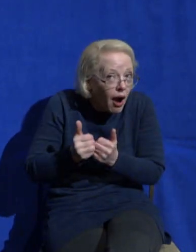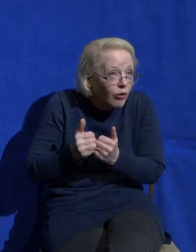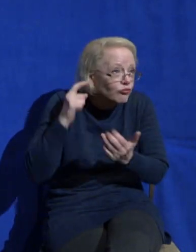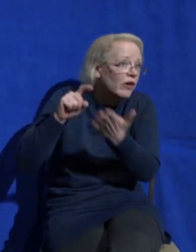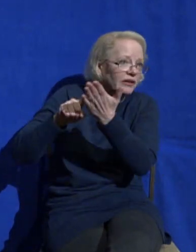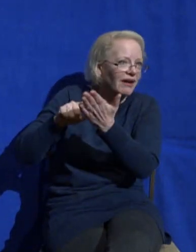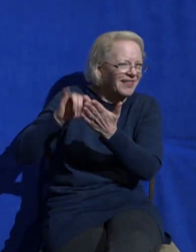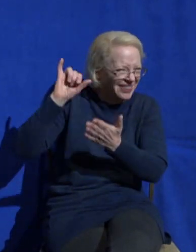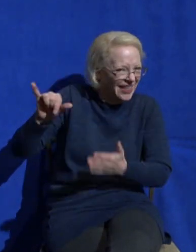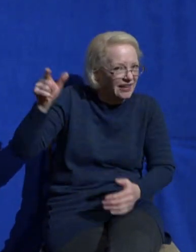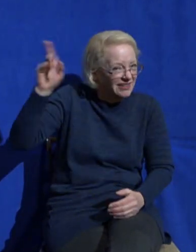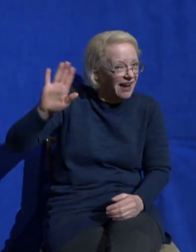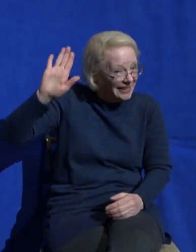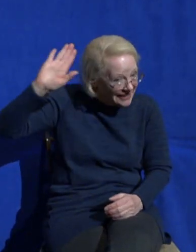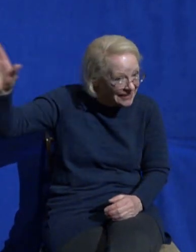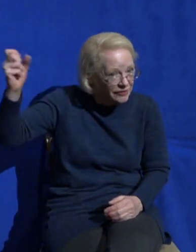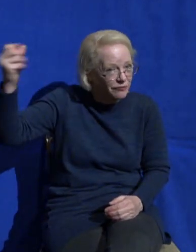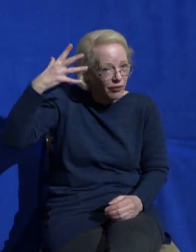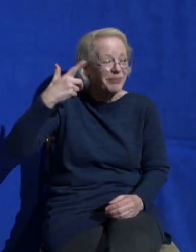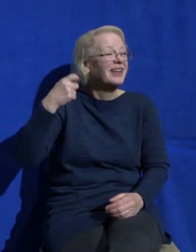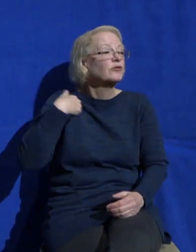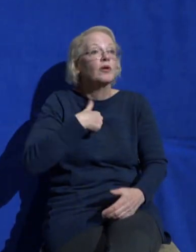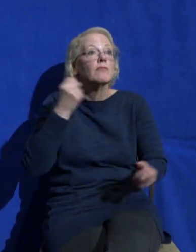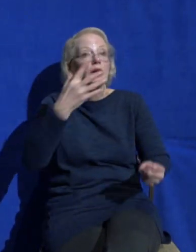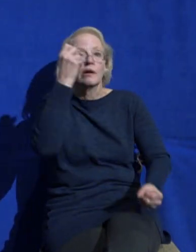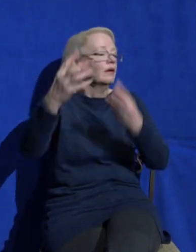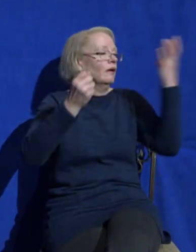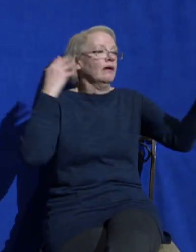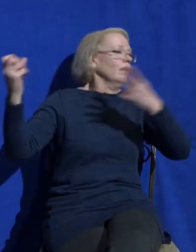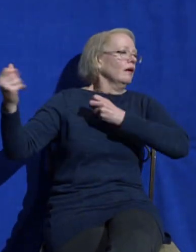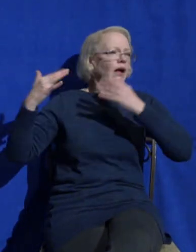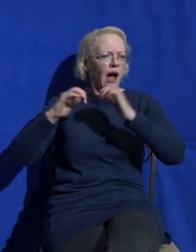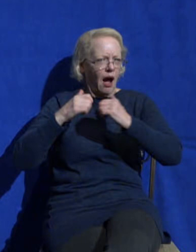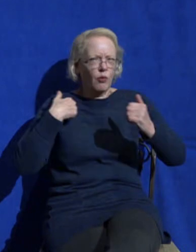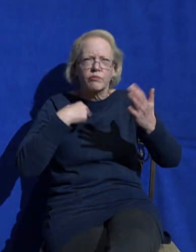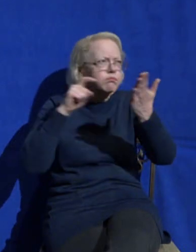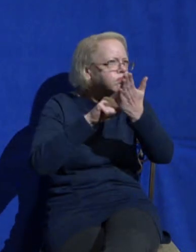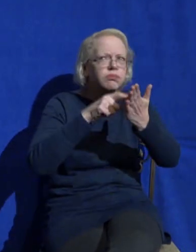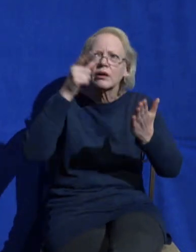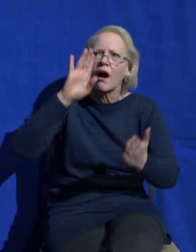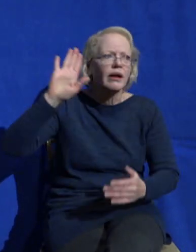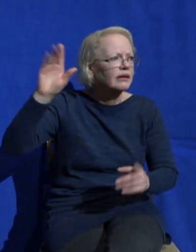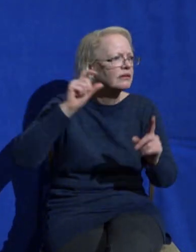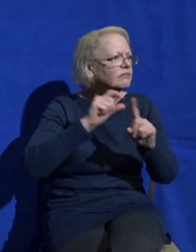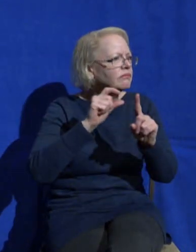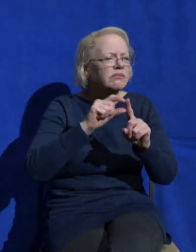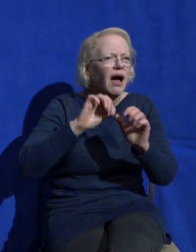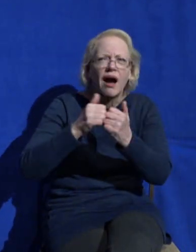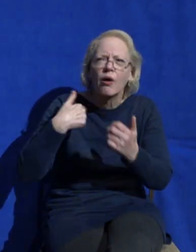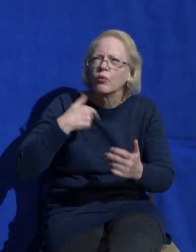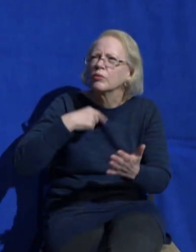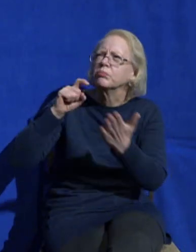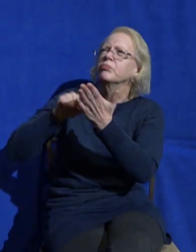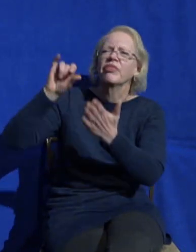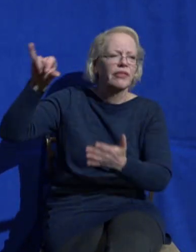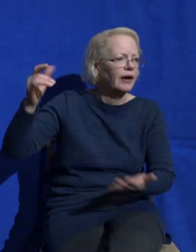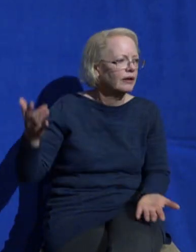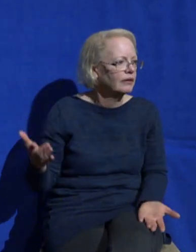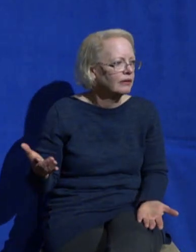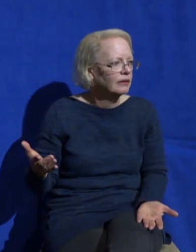God's voice in the midst of all the noise and so we live our lives constantly reacting to the noise confused about